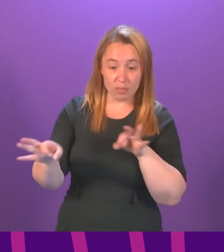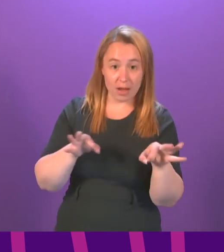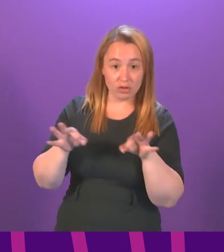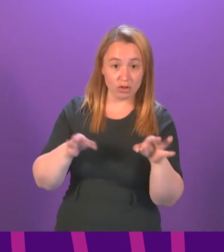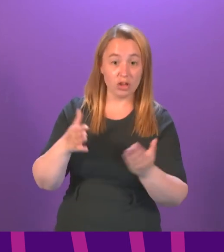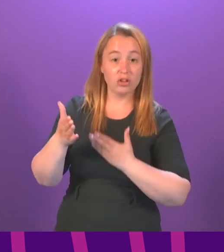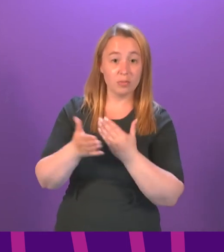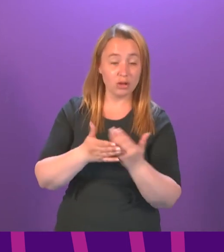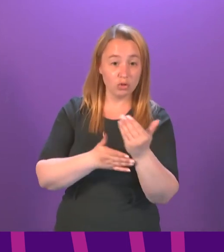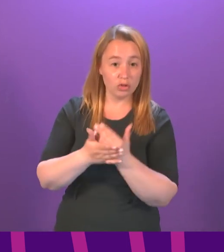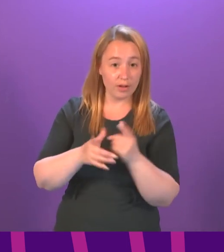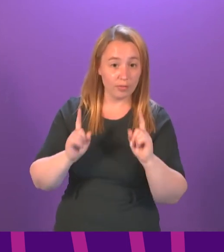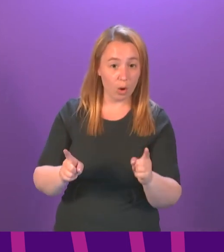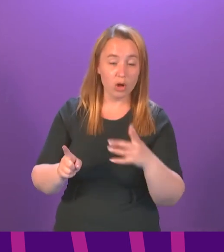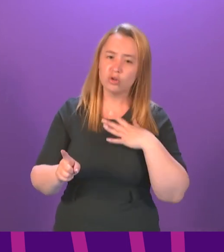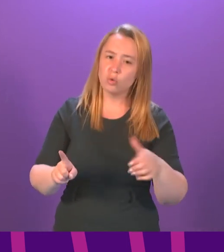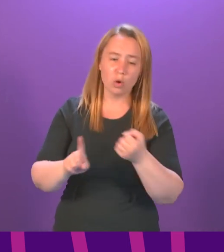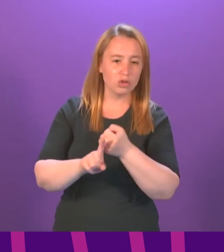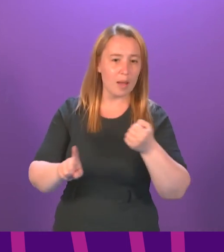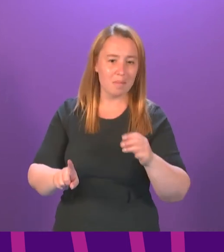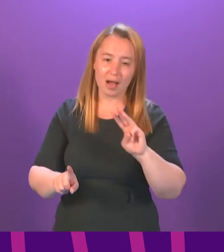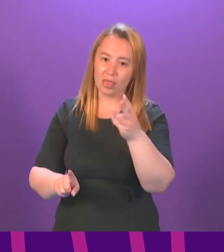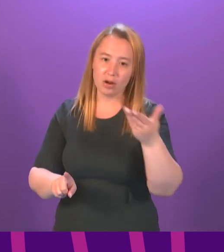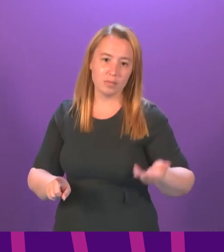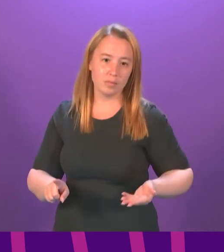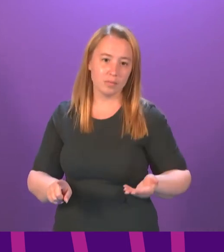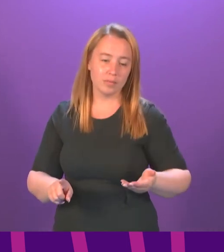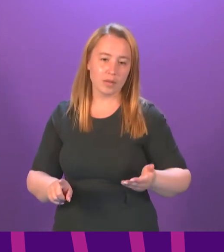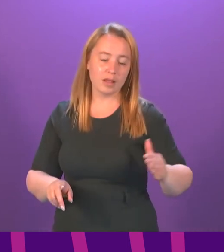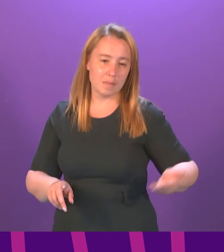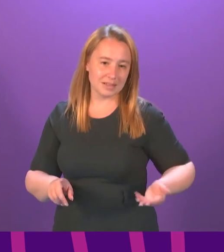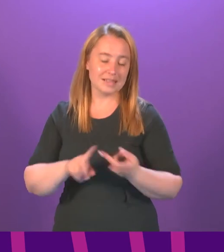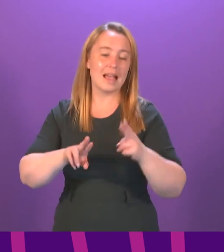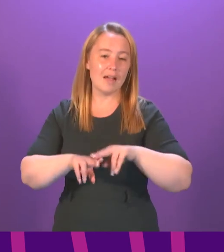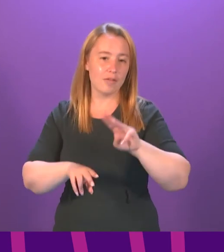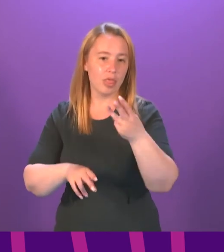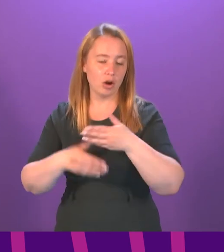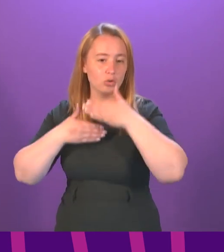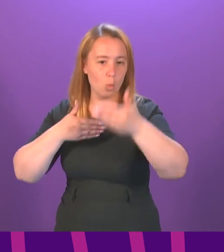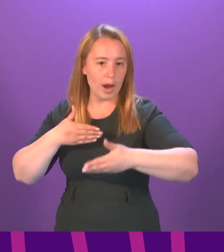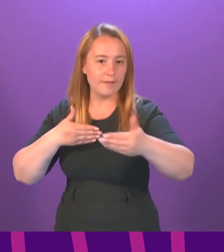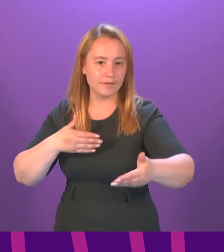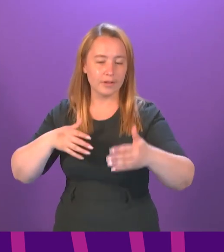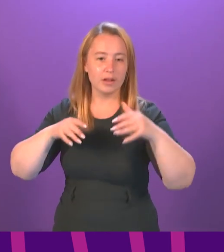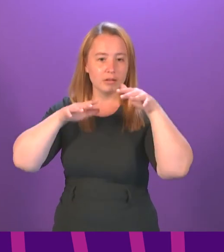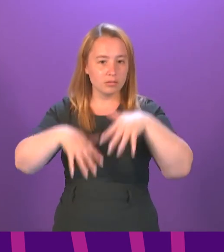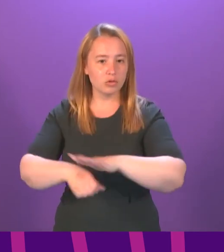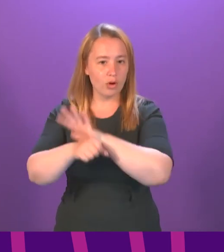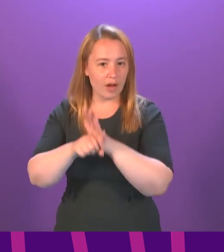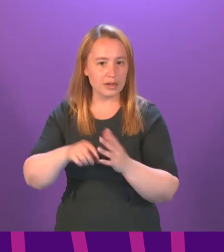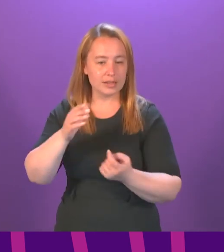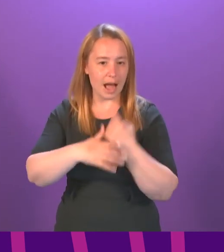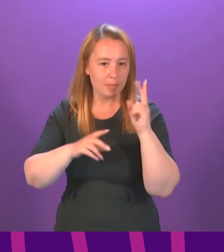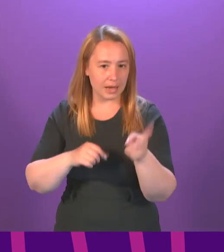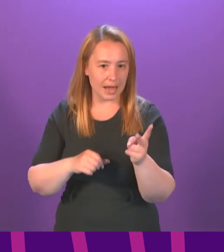take to mitigate any impact on them should a third wave hit Glasgow as a result of the fan zone? Cabinet Secretary. Can I say, to Alex Coole